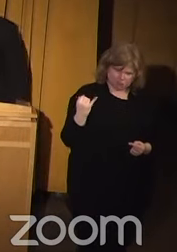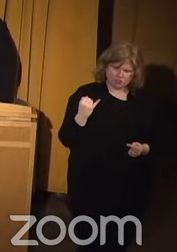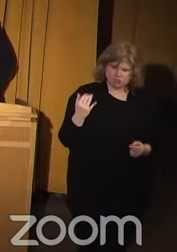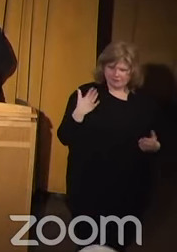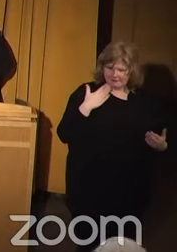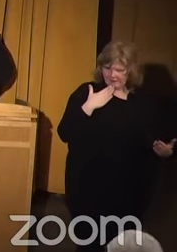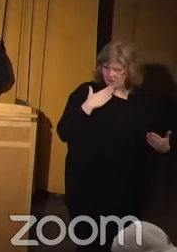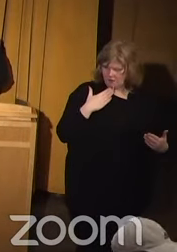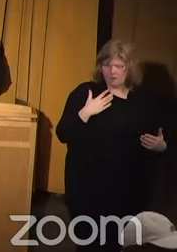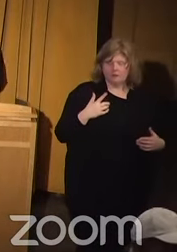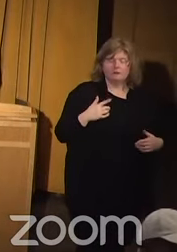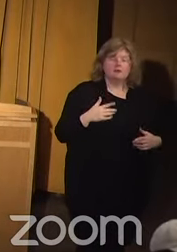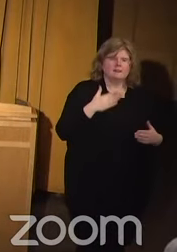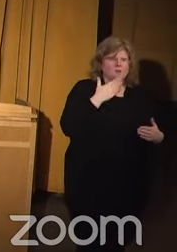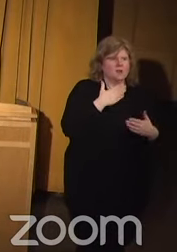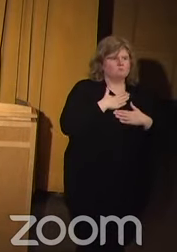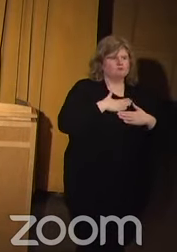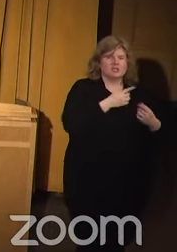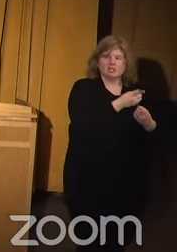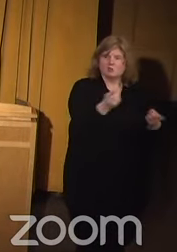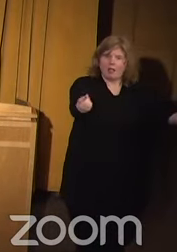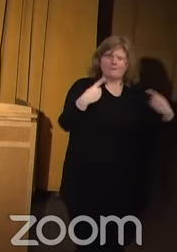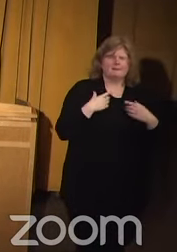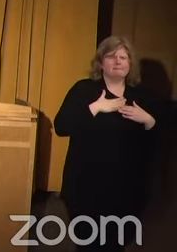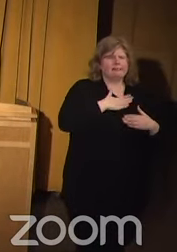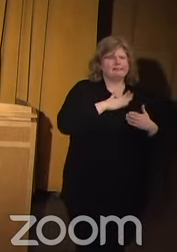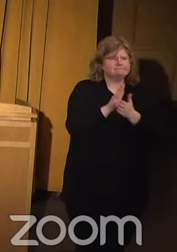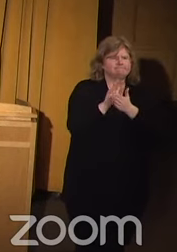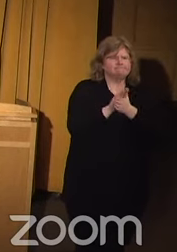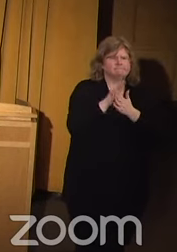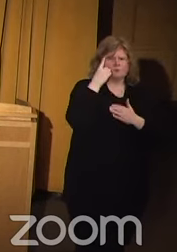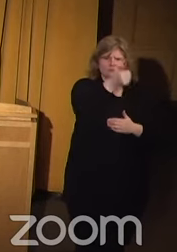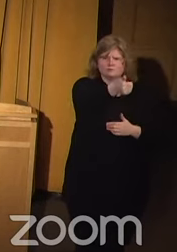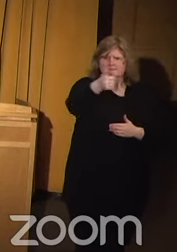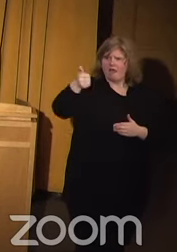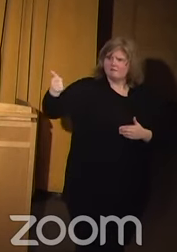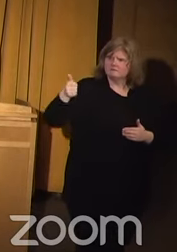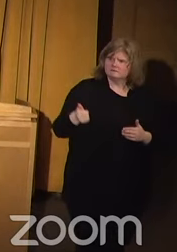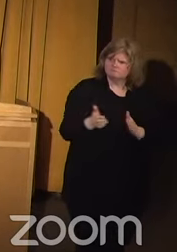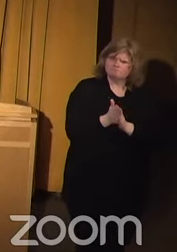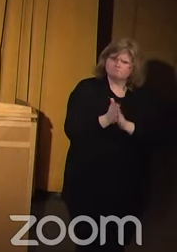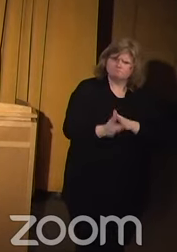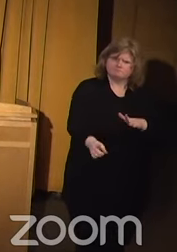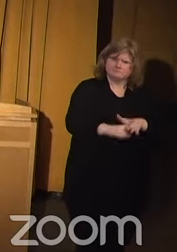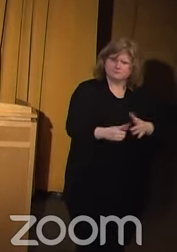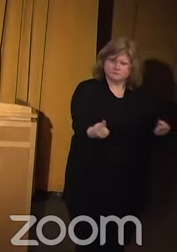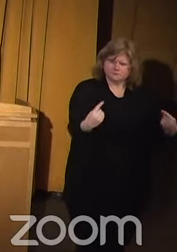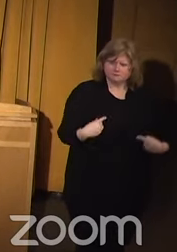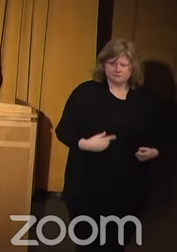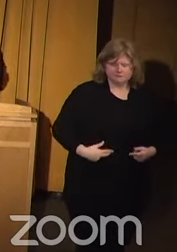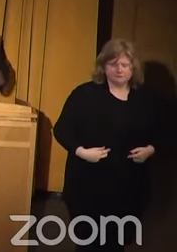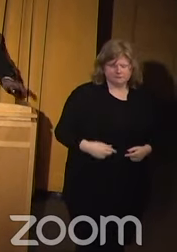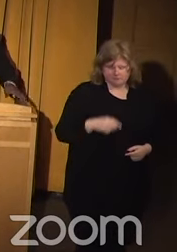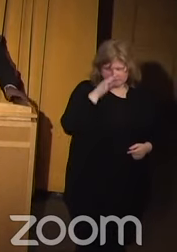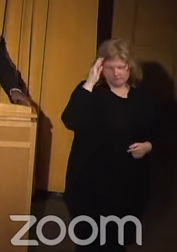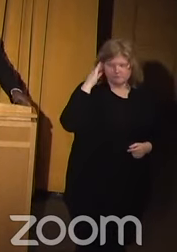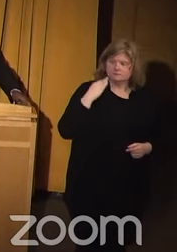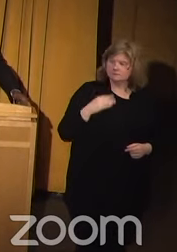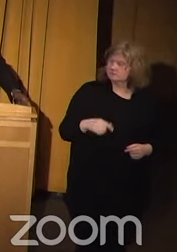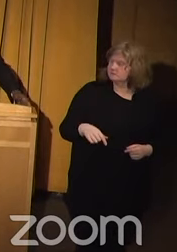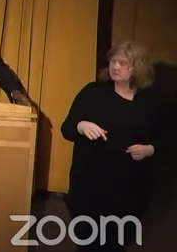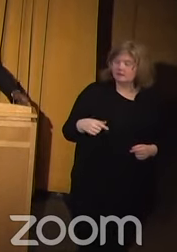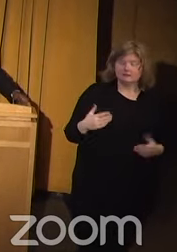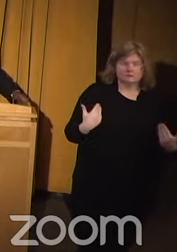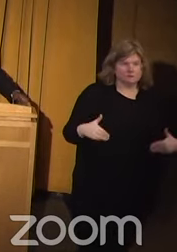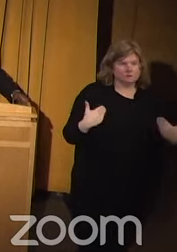Appreciate it. Thank you all. Appreciate you all being here. Please give it up for yourself for being here. This is what's going to make a